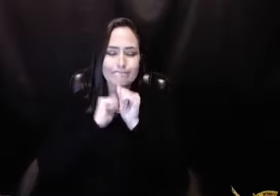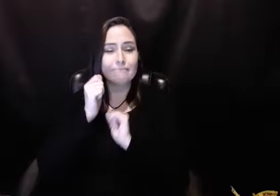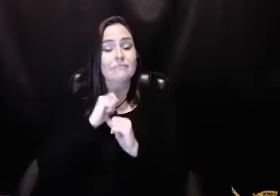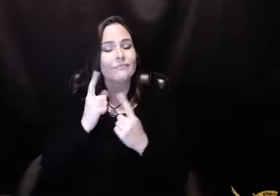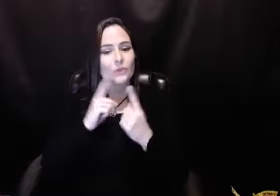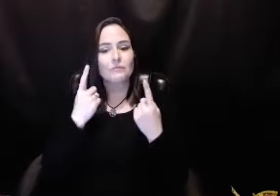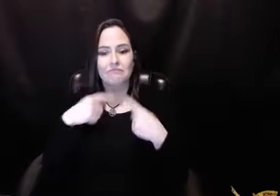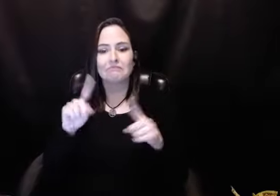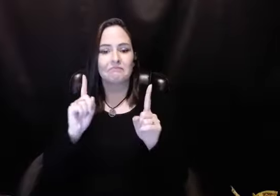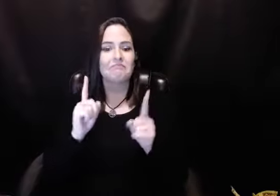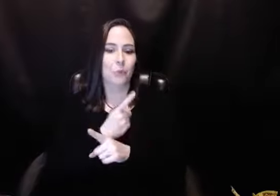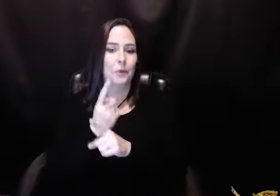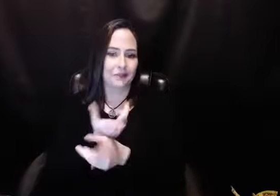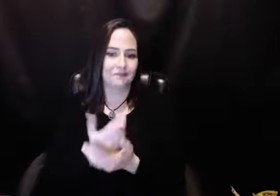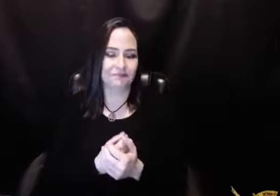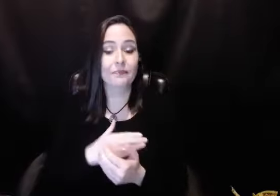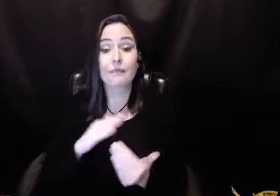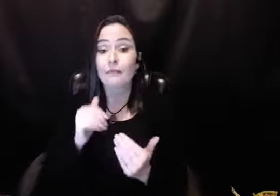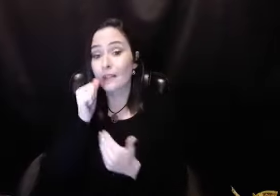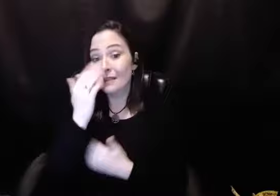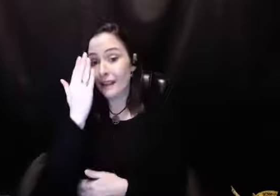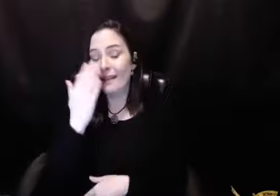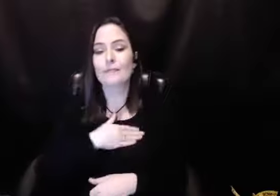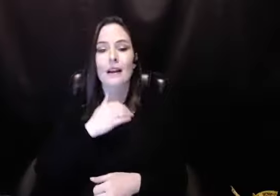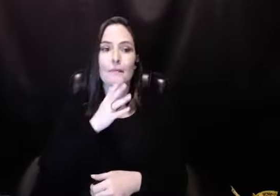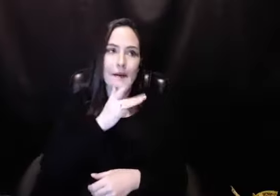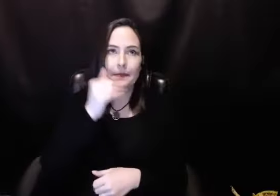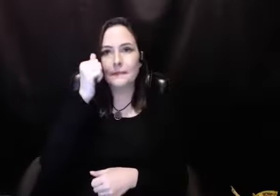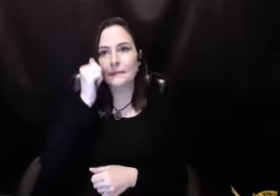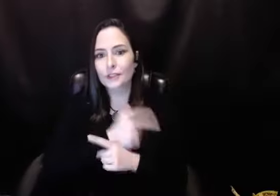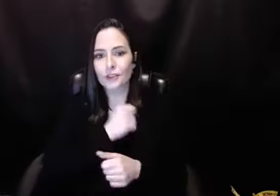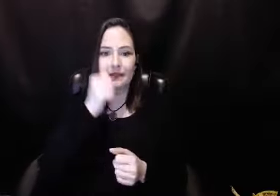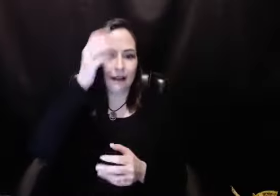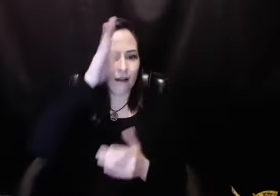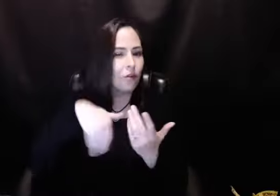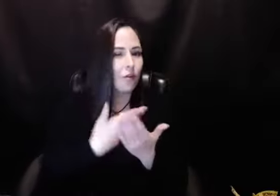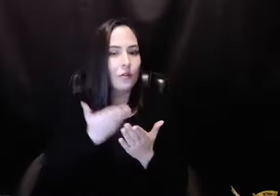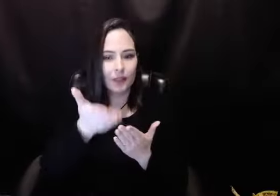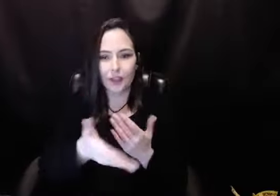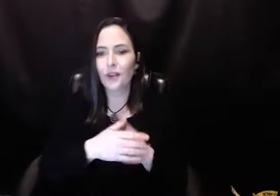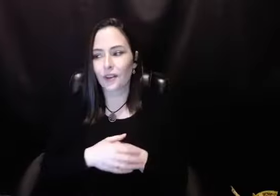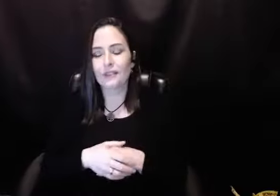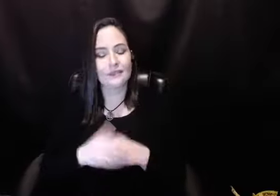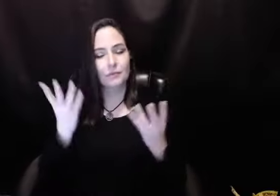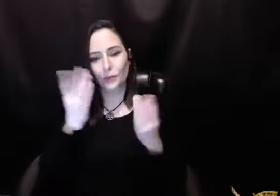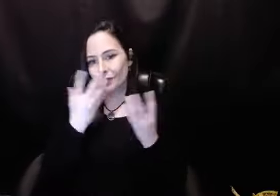of the way through that thing, that it was just so appropriate. And then the next day, my mom and sister and dad, everybody came over.